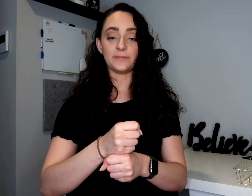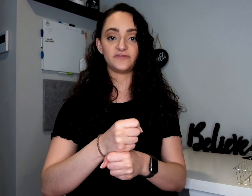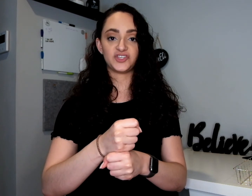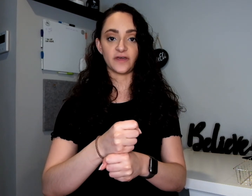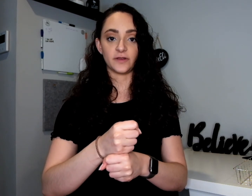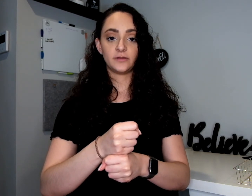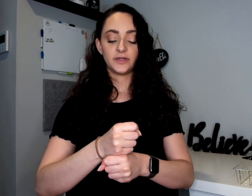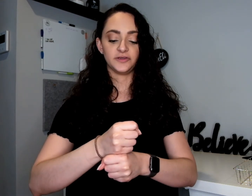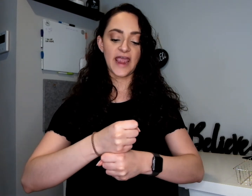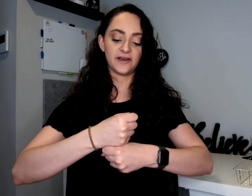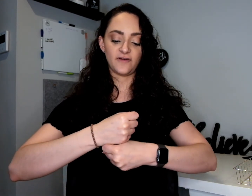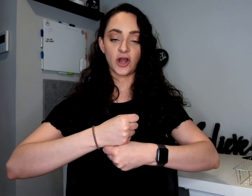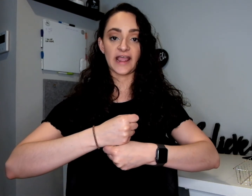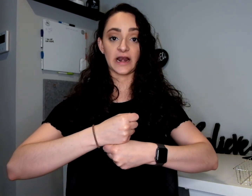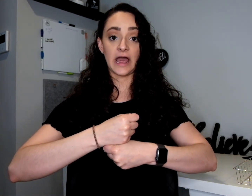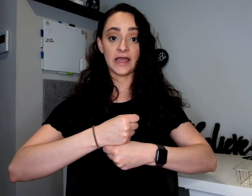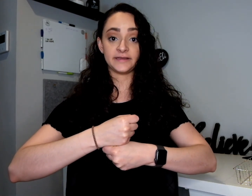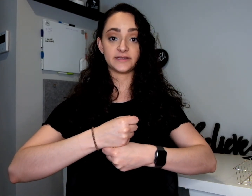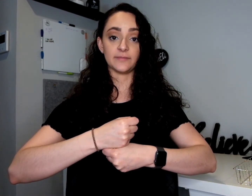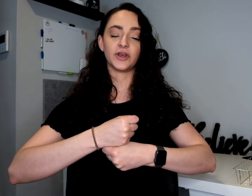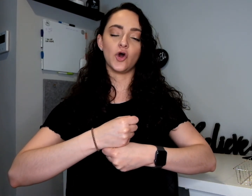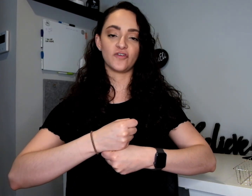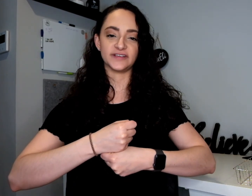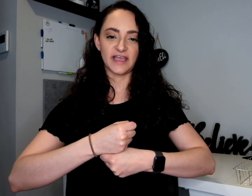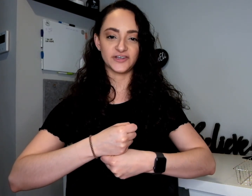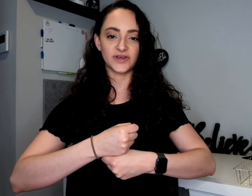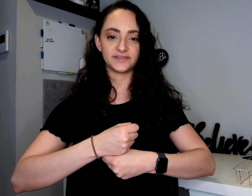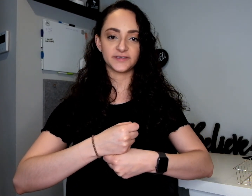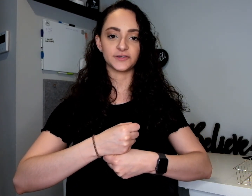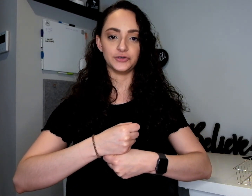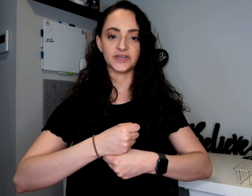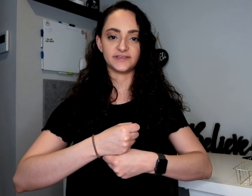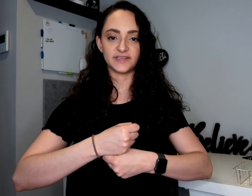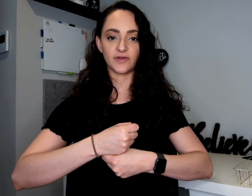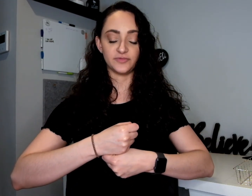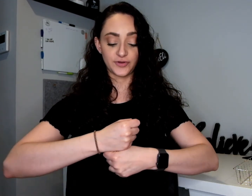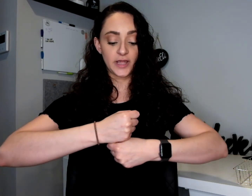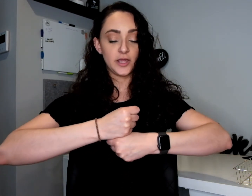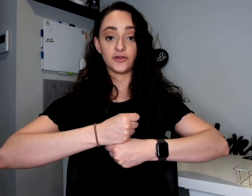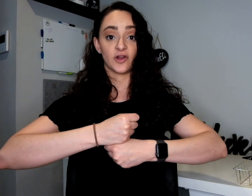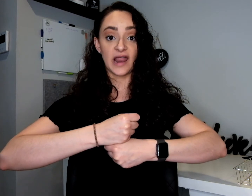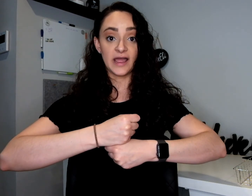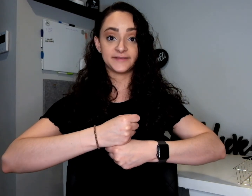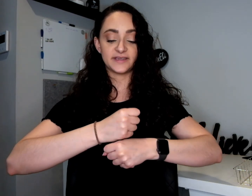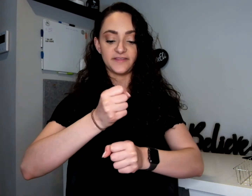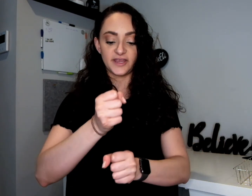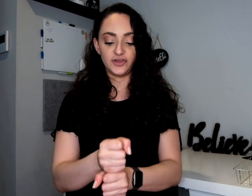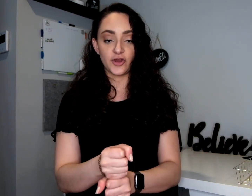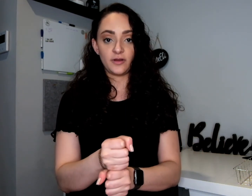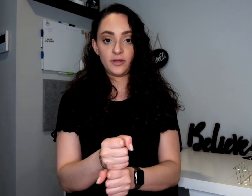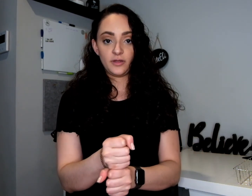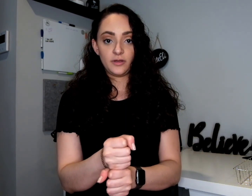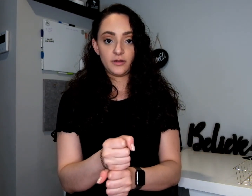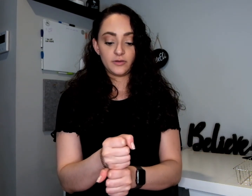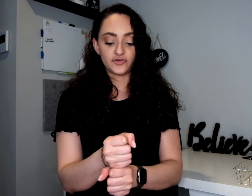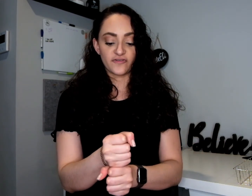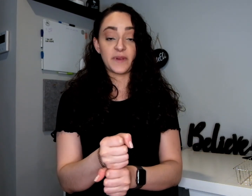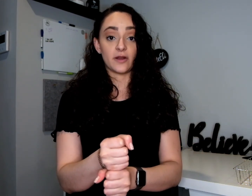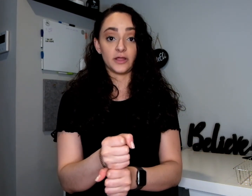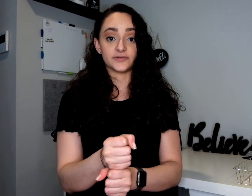of each other. You kind of are like aligned. I'm going to over exaggerate this so you can see what I'm doing. You're aligned and then you're sort of parallel to